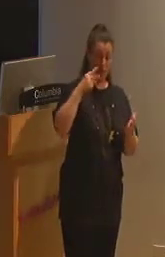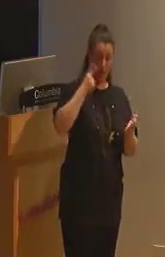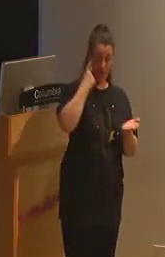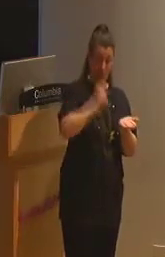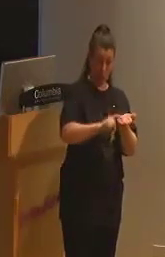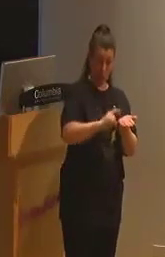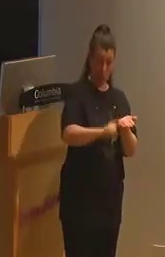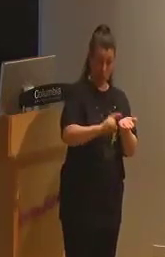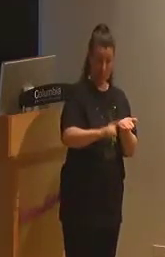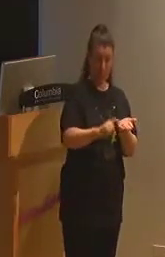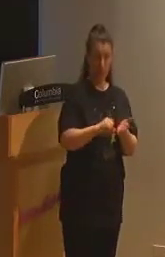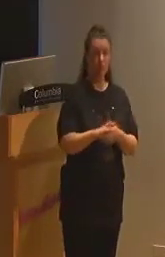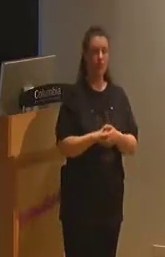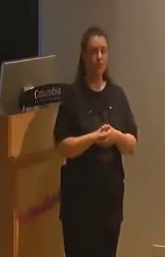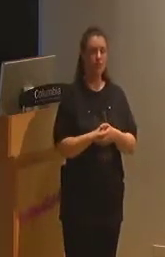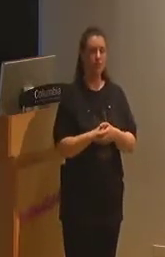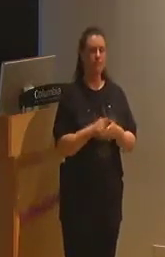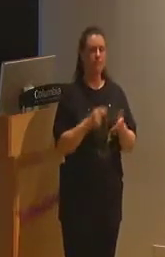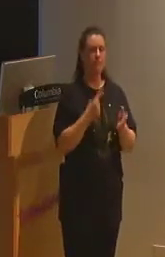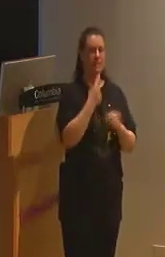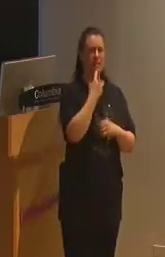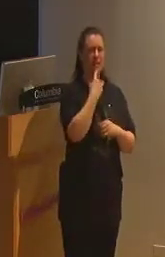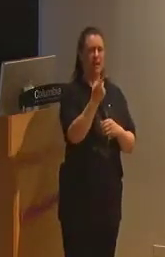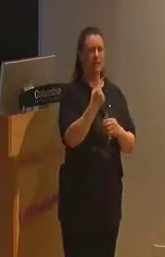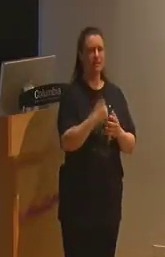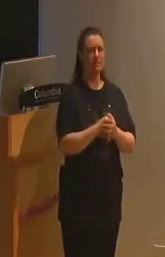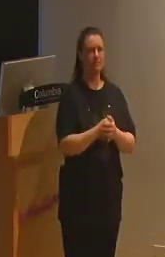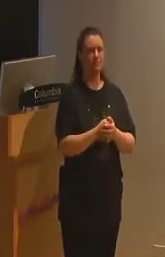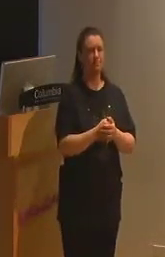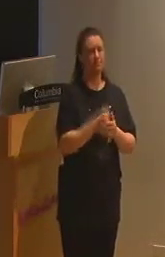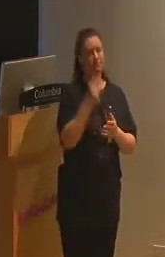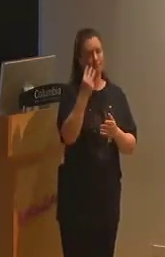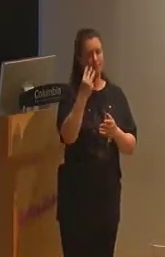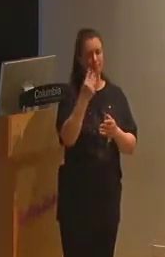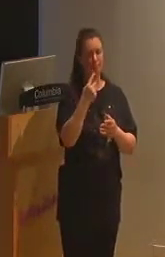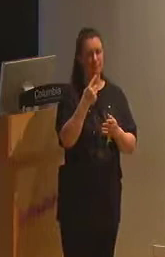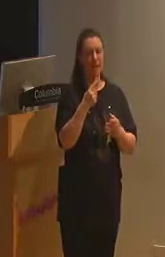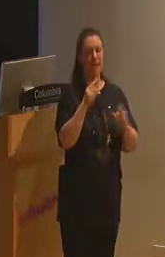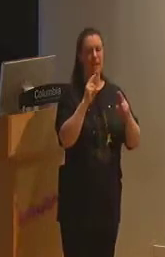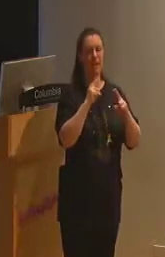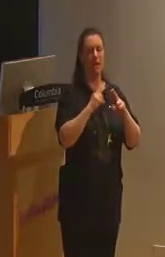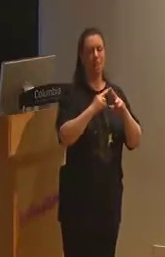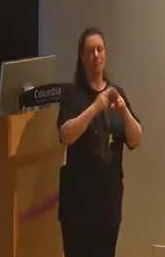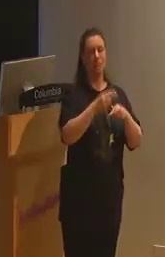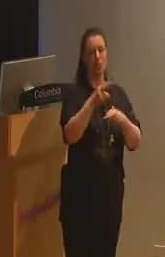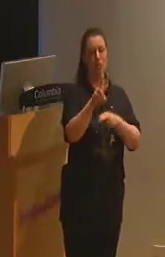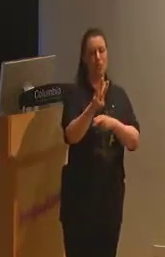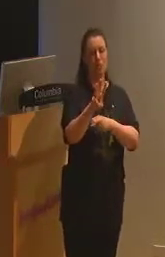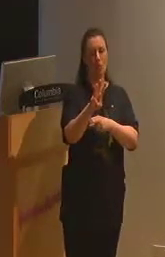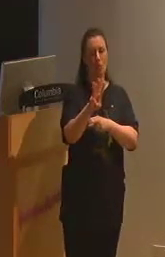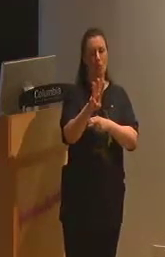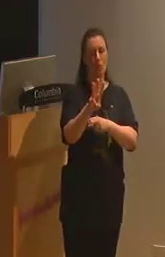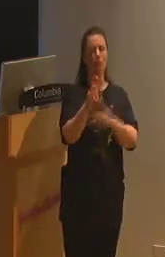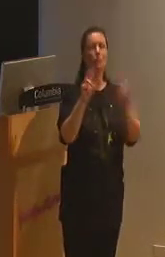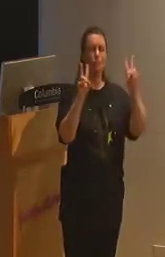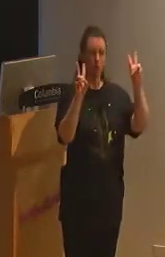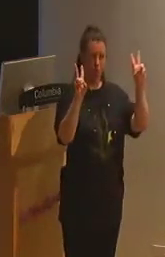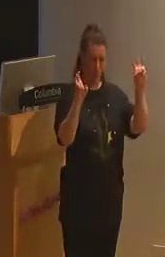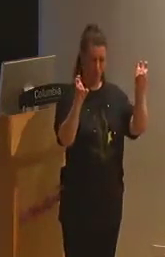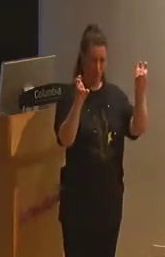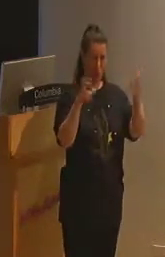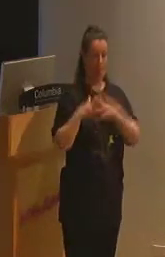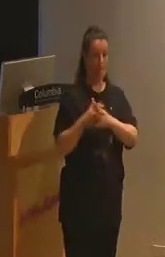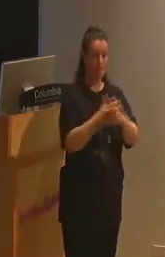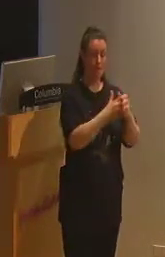inferiority and deviance back to Western eugenics. American eugenics, sorry, quote, American